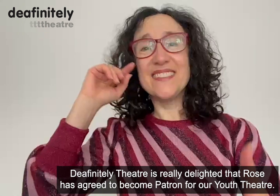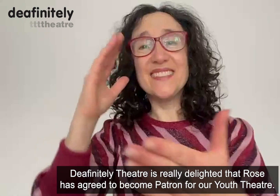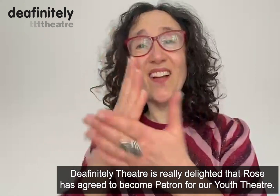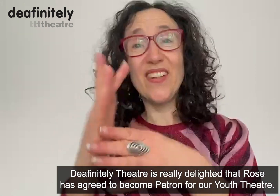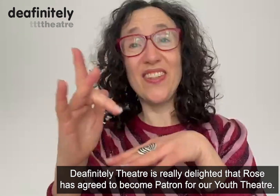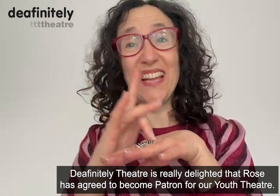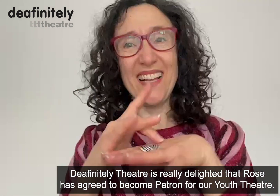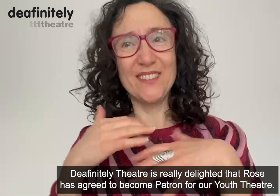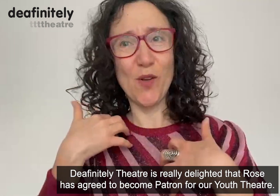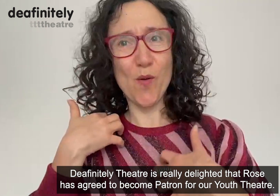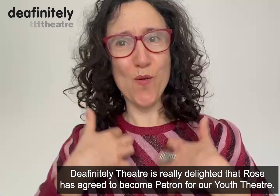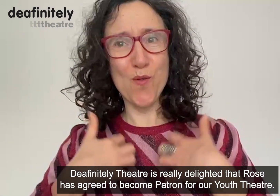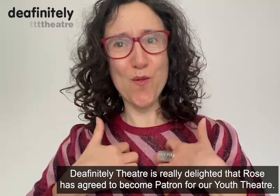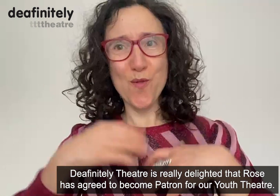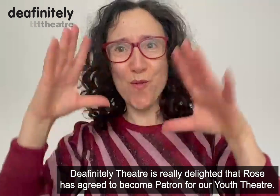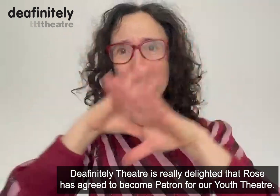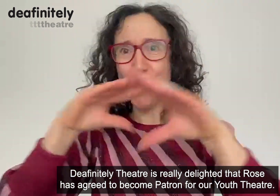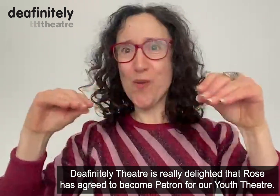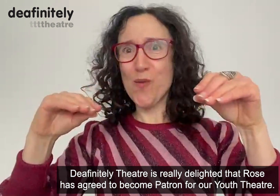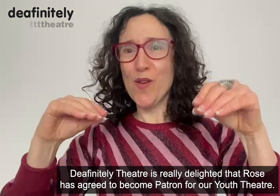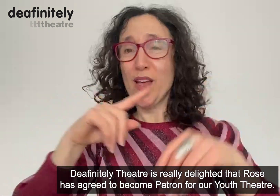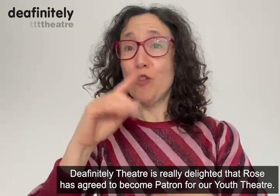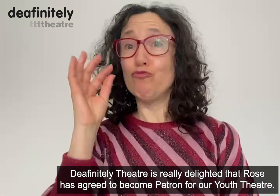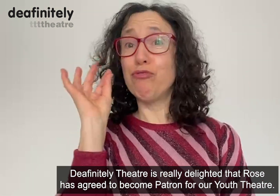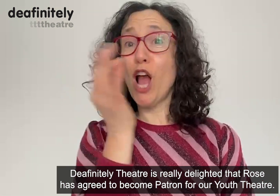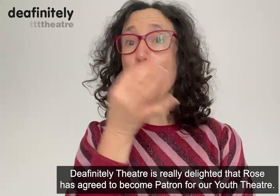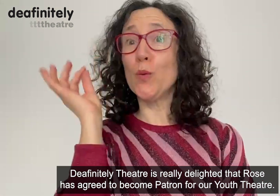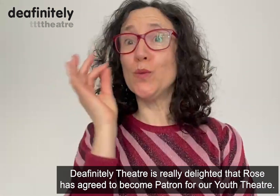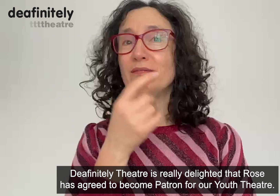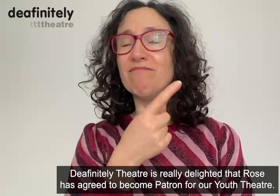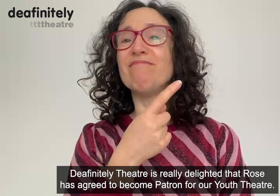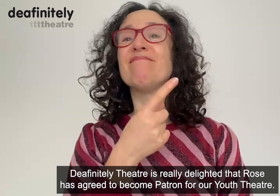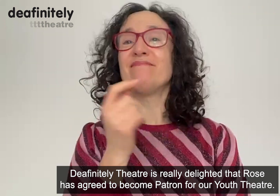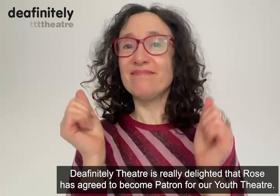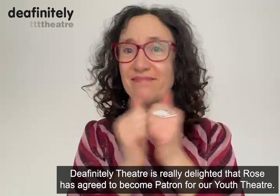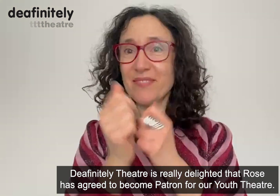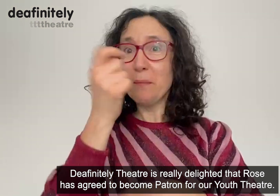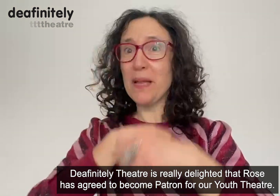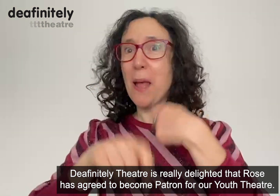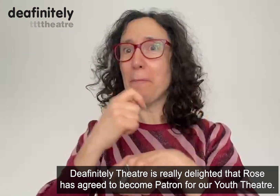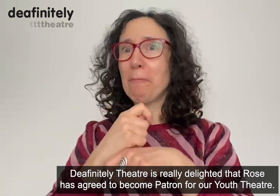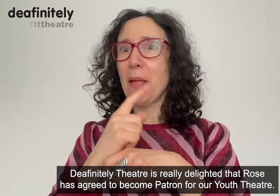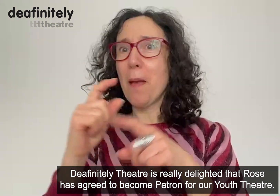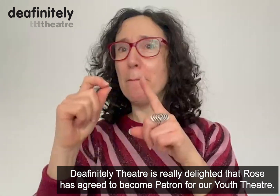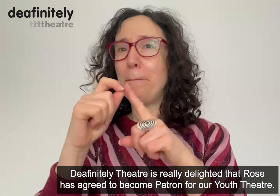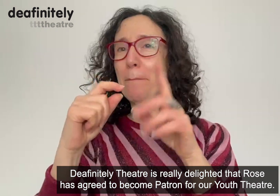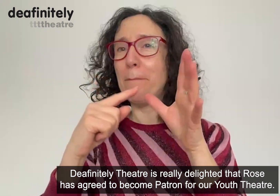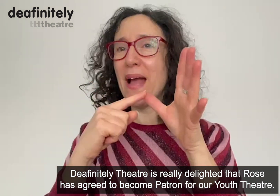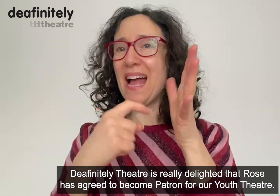Definitely Theatre is really delighted that Rose has agreed to become patron for our youth